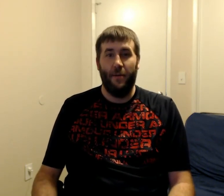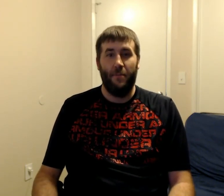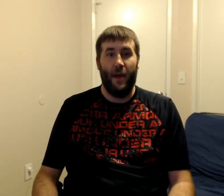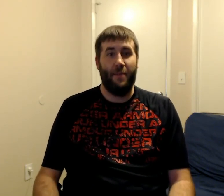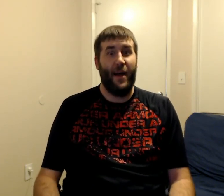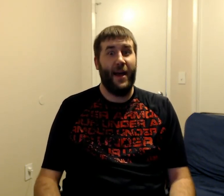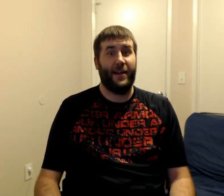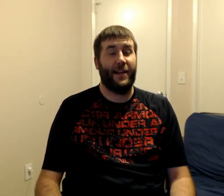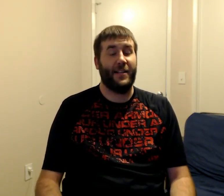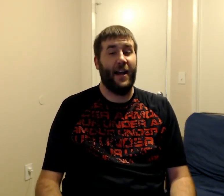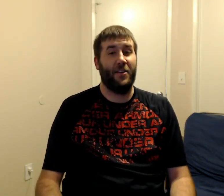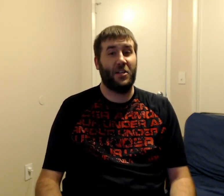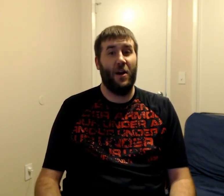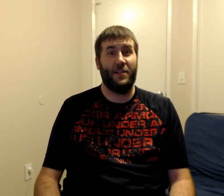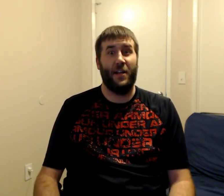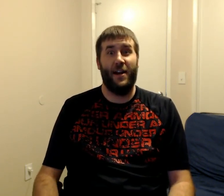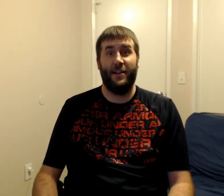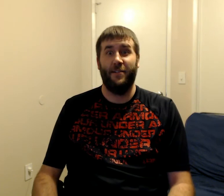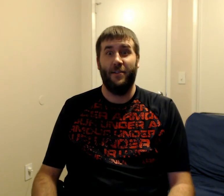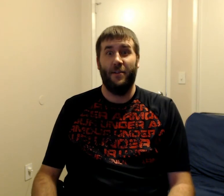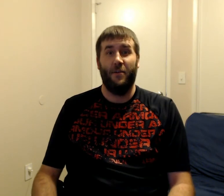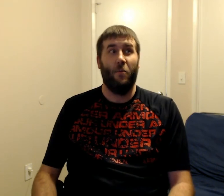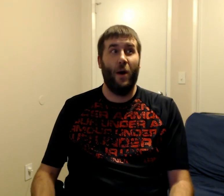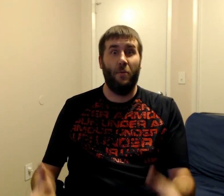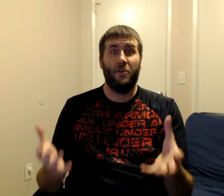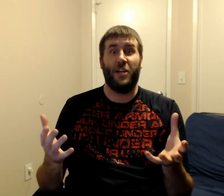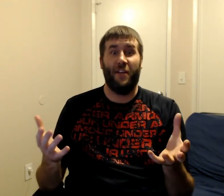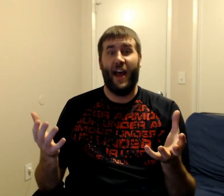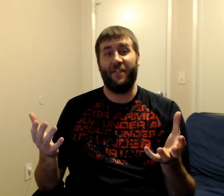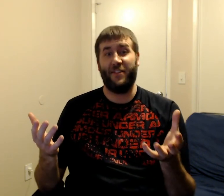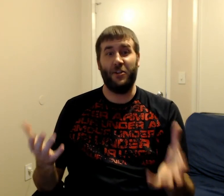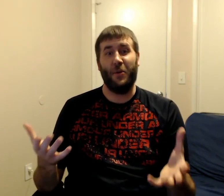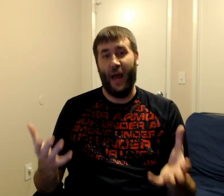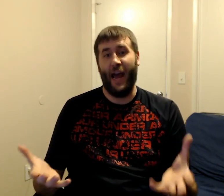And Matt kicks out of the swanton. What? will Jeff have to do now?